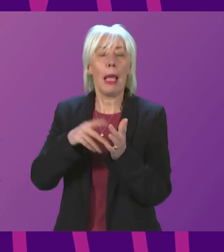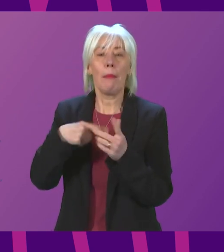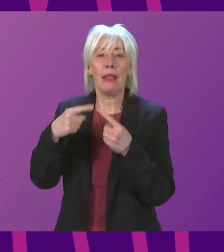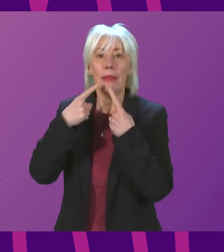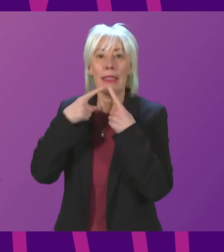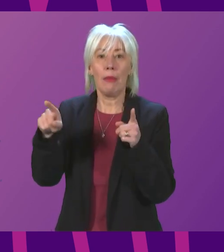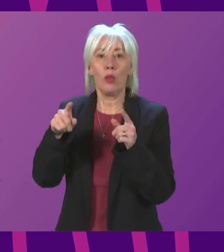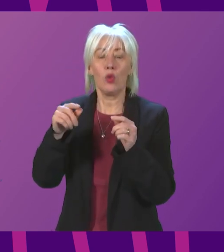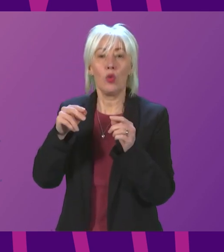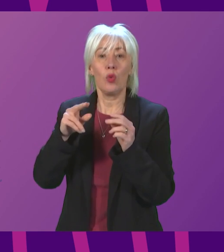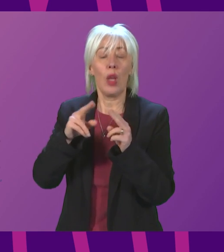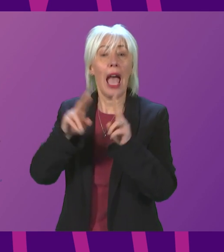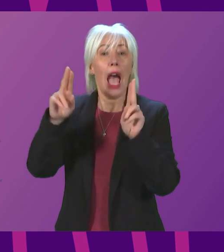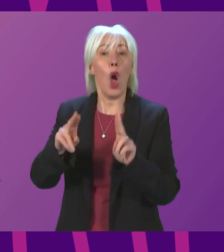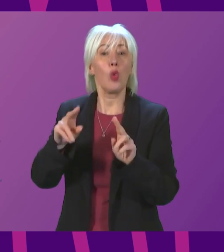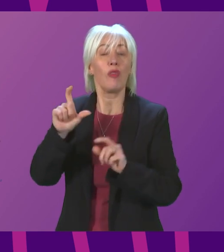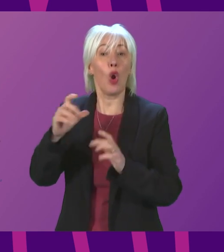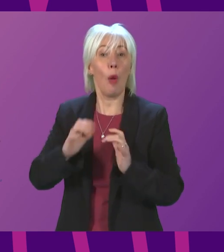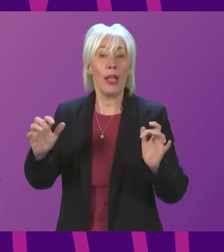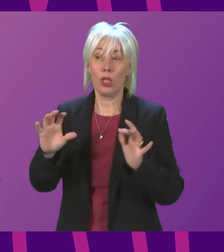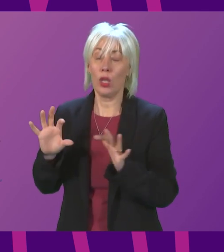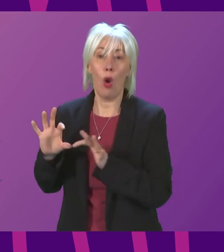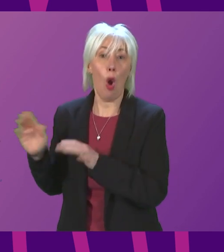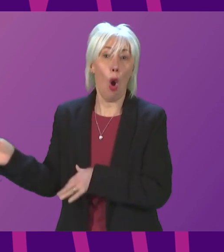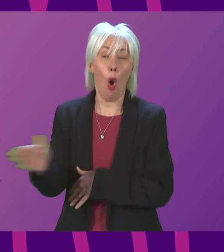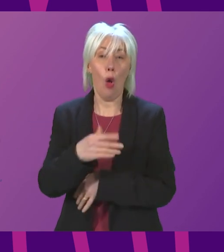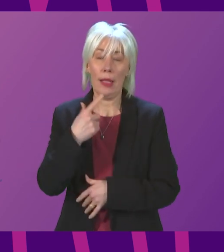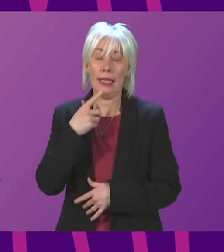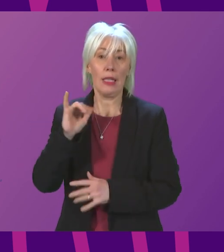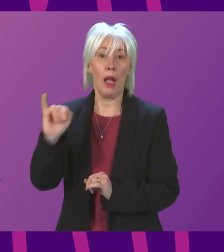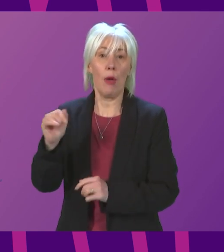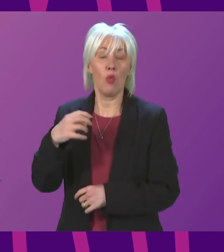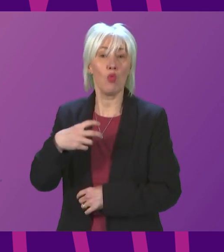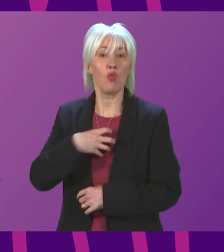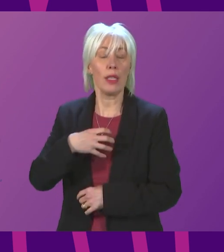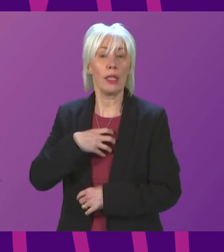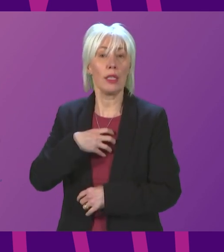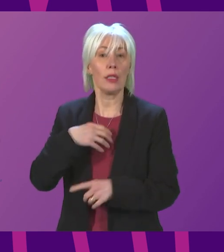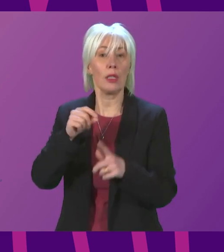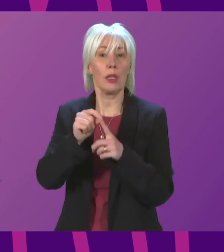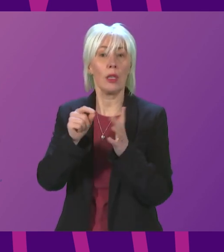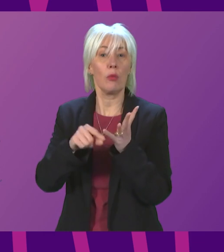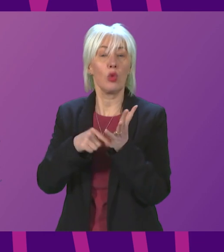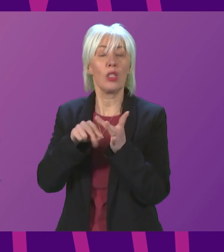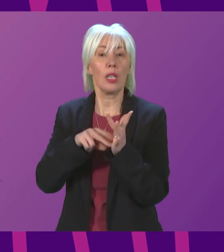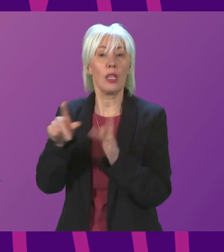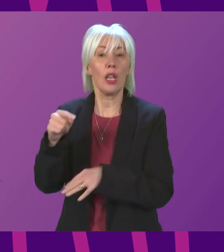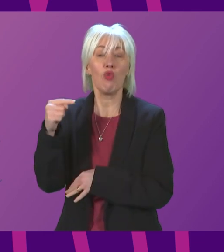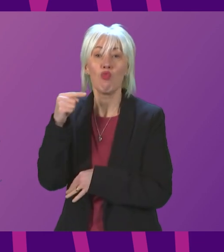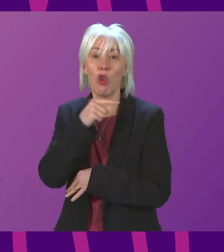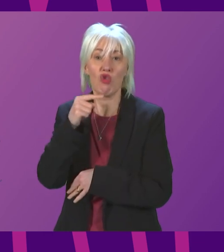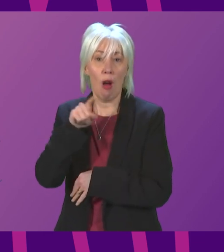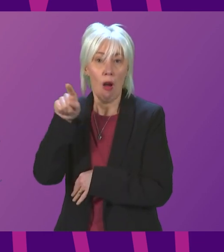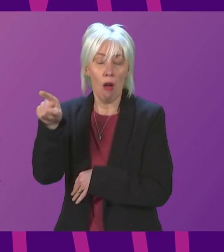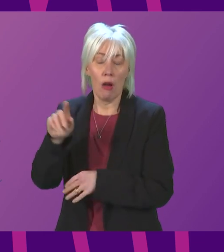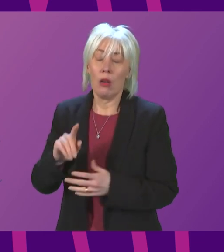received cross-party condemnation for the actions of President Putin and Russia. For weeks, we have seen a